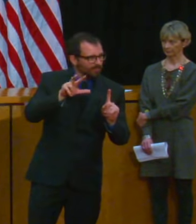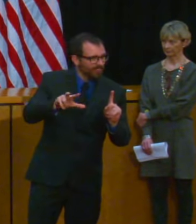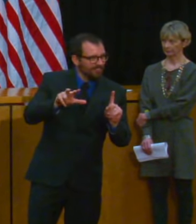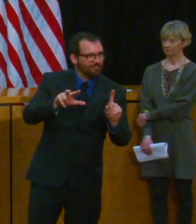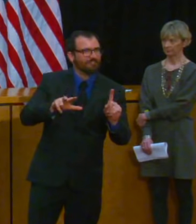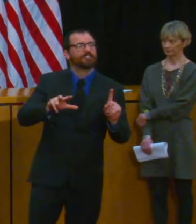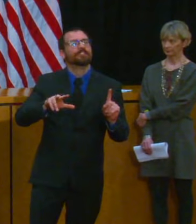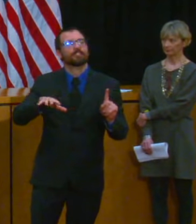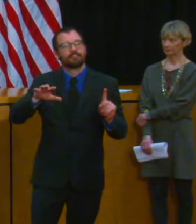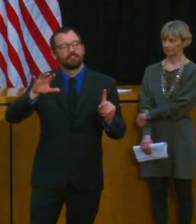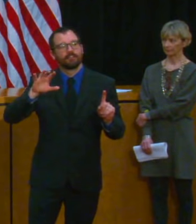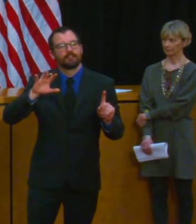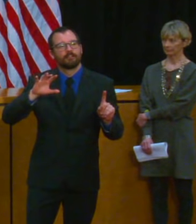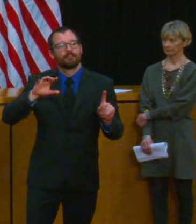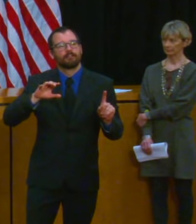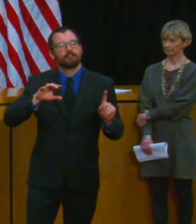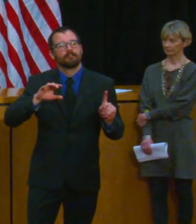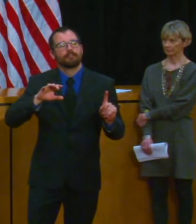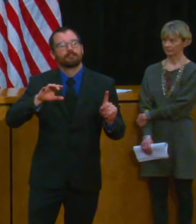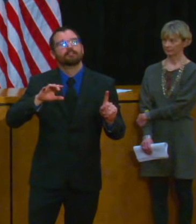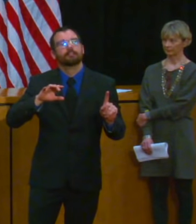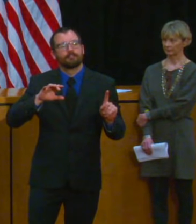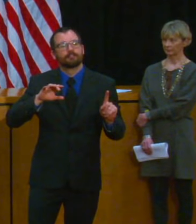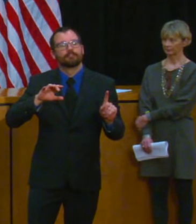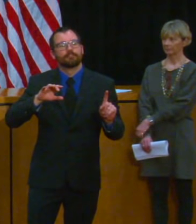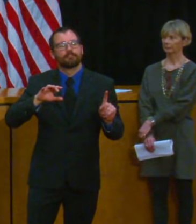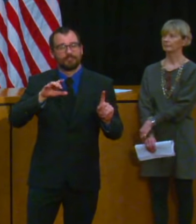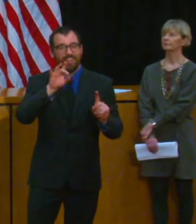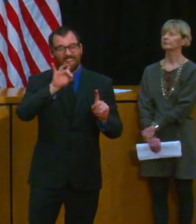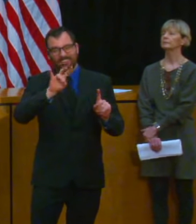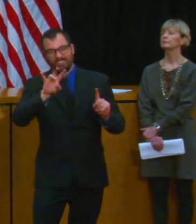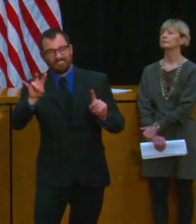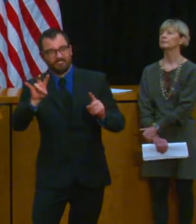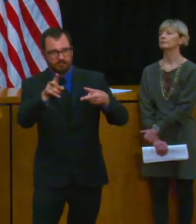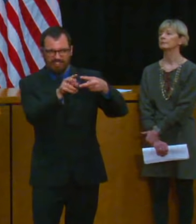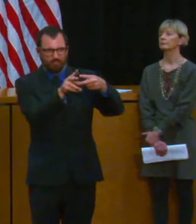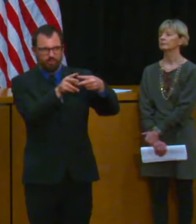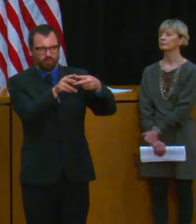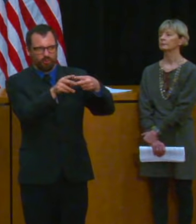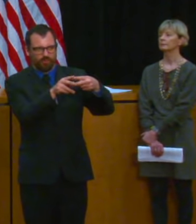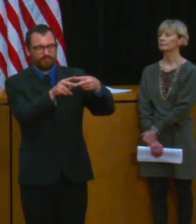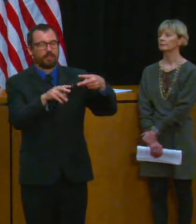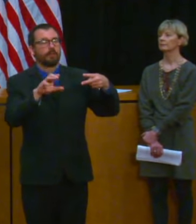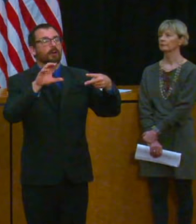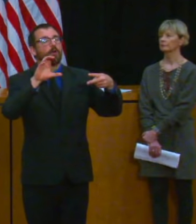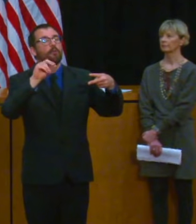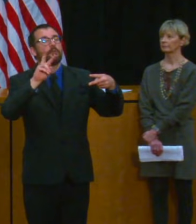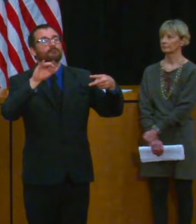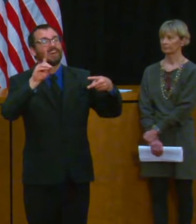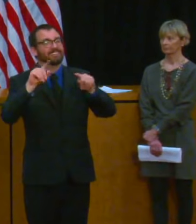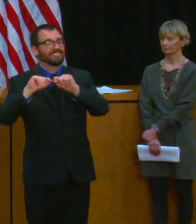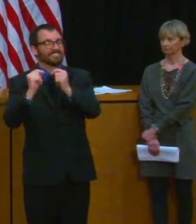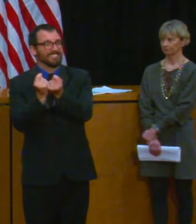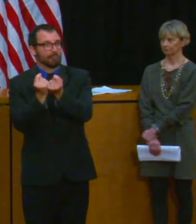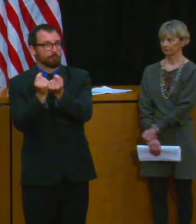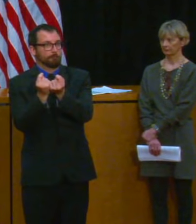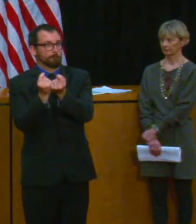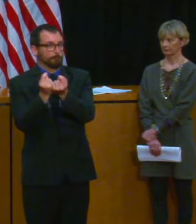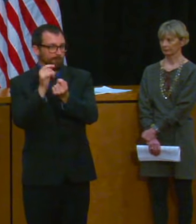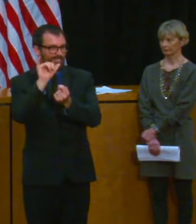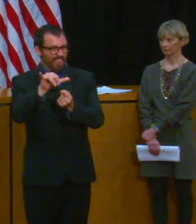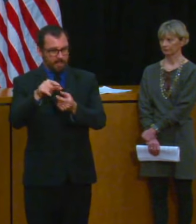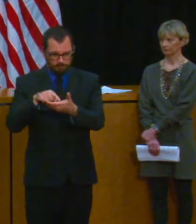MA COVID team and the other reason why it would be important for you to take this call is it does mean somebody you've been in close